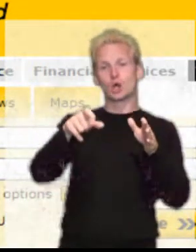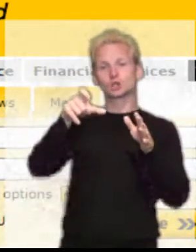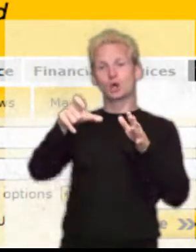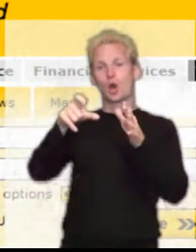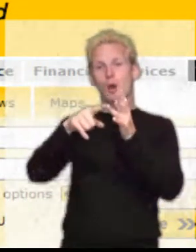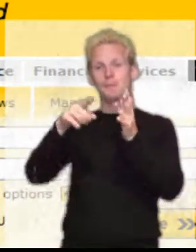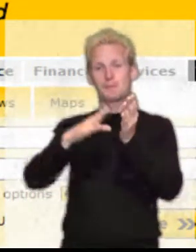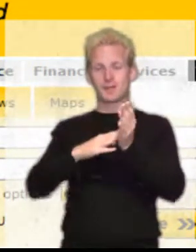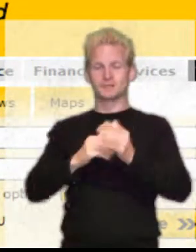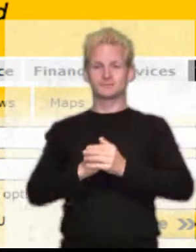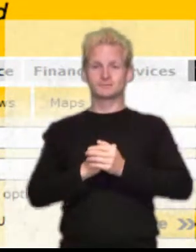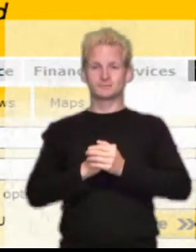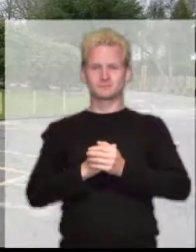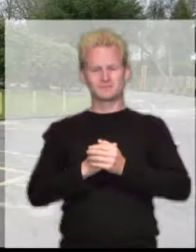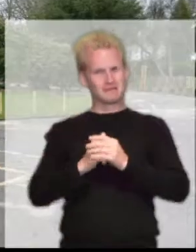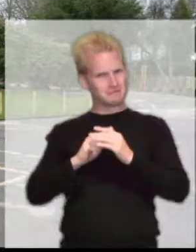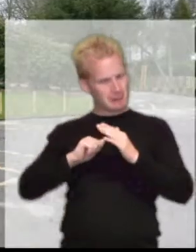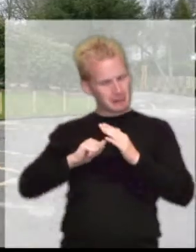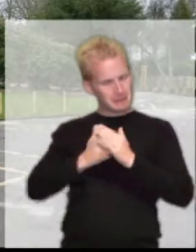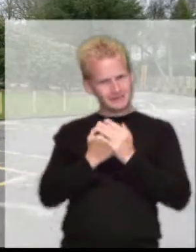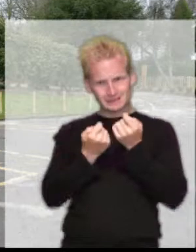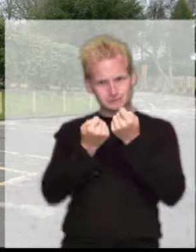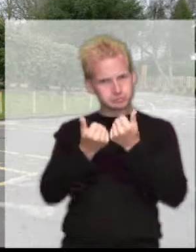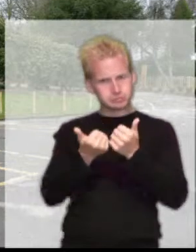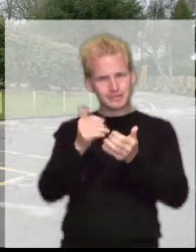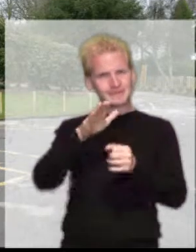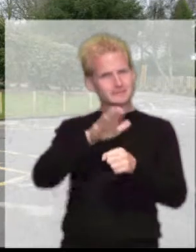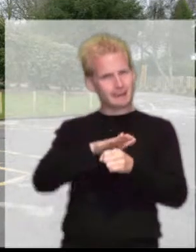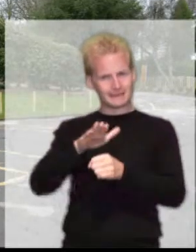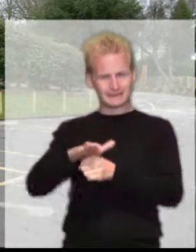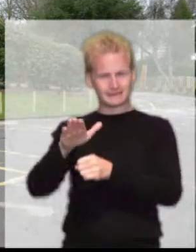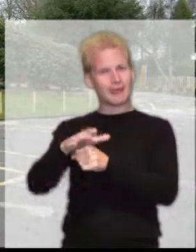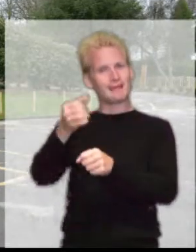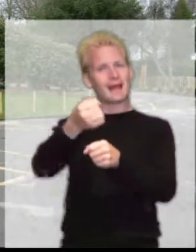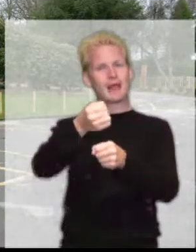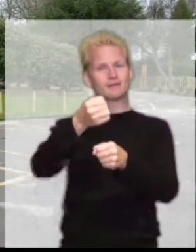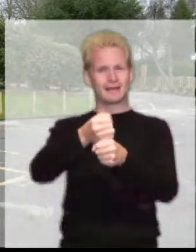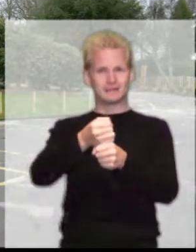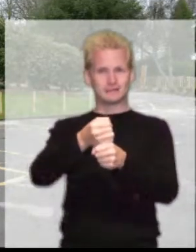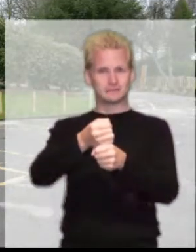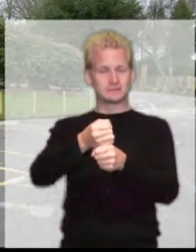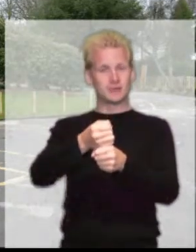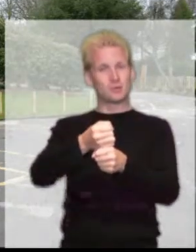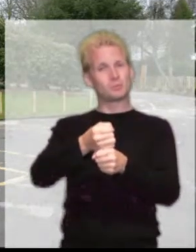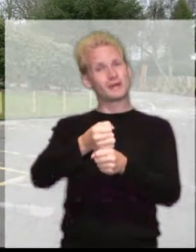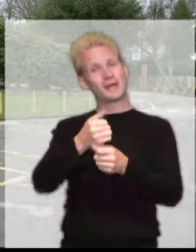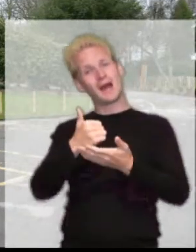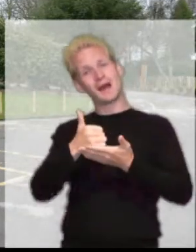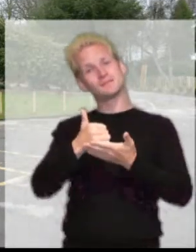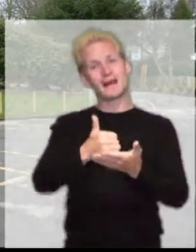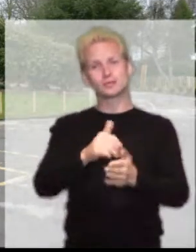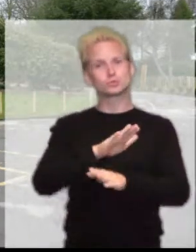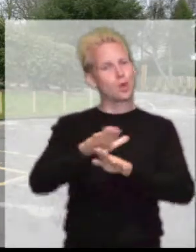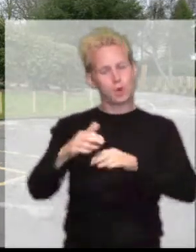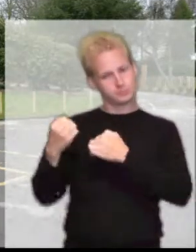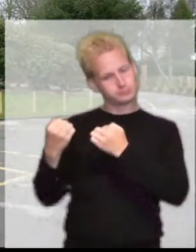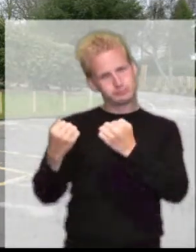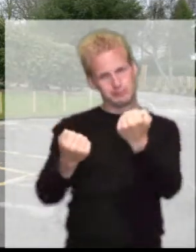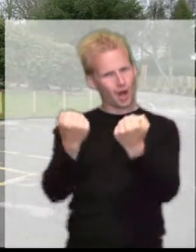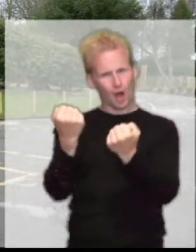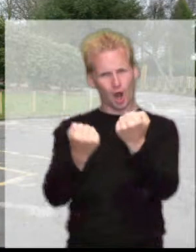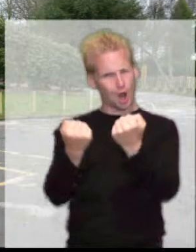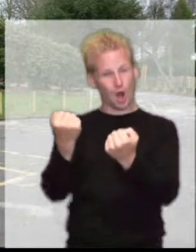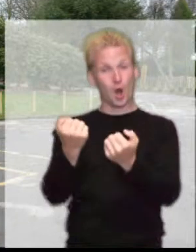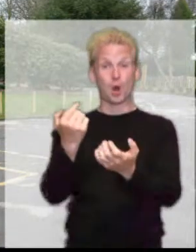There is very limited parking at this gallery and we would advise not coming by car unless